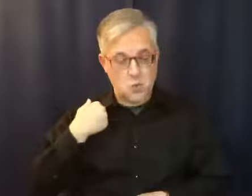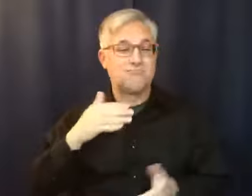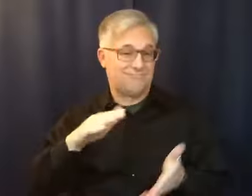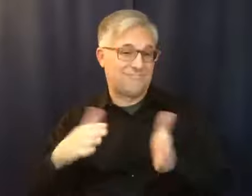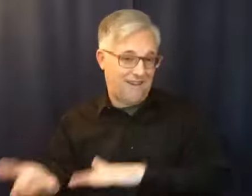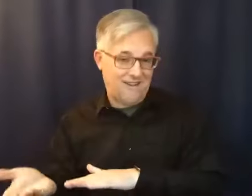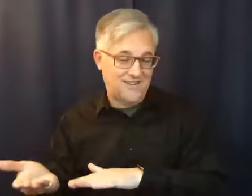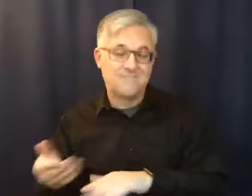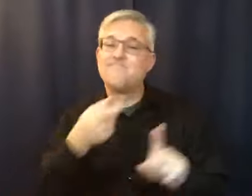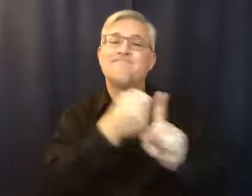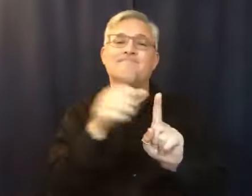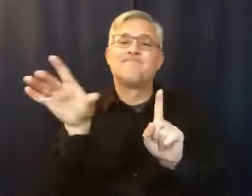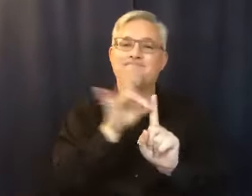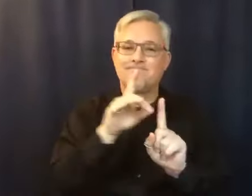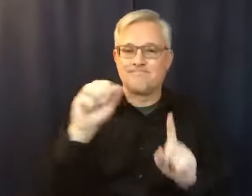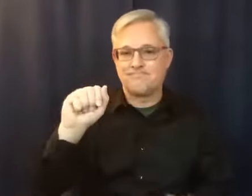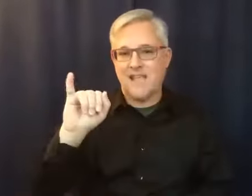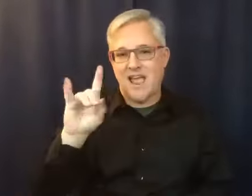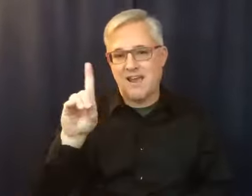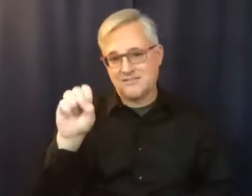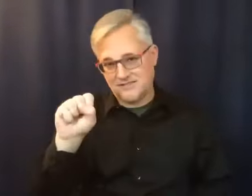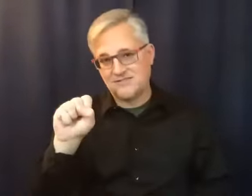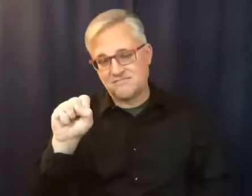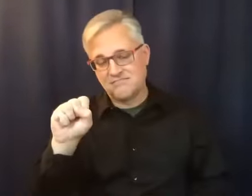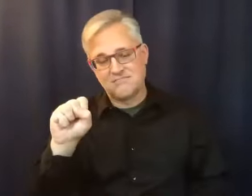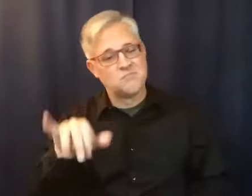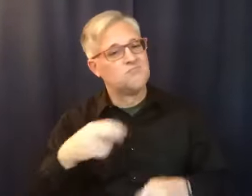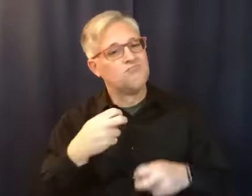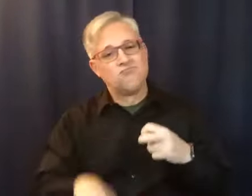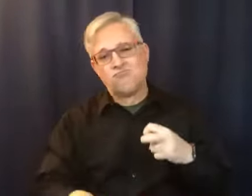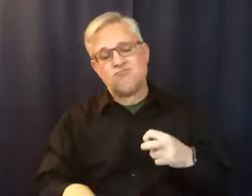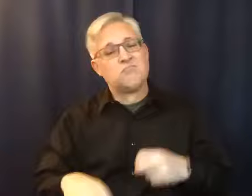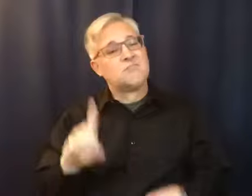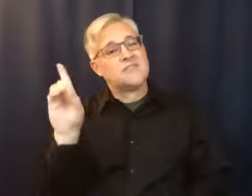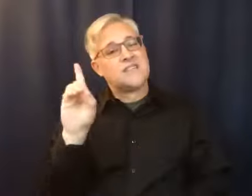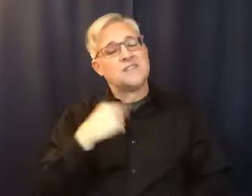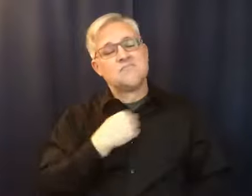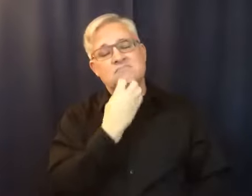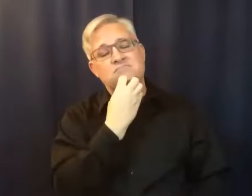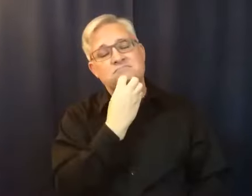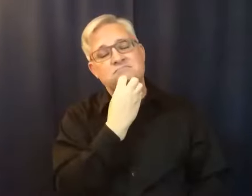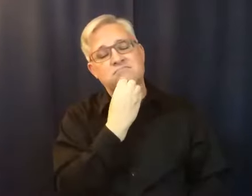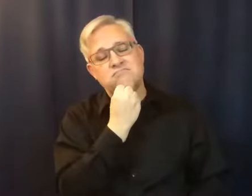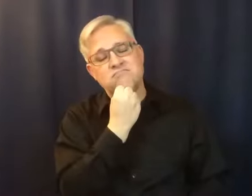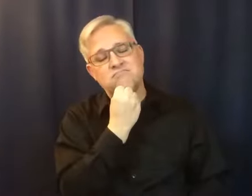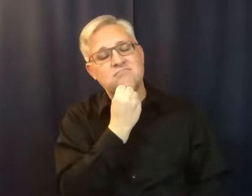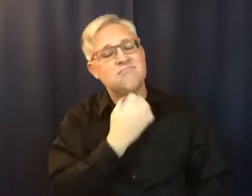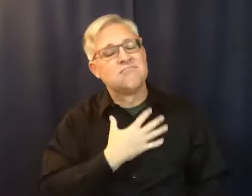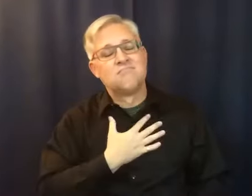That was a hard time in my life. David was the apple of my eye. He was such a beautiful young man. And